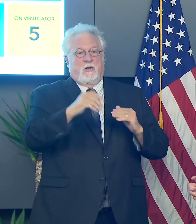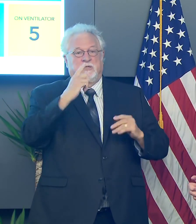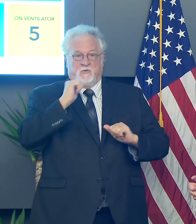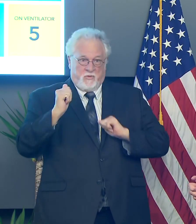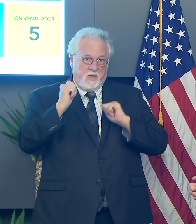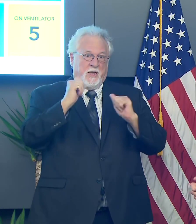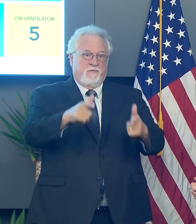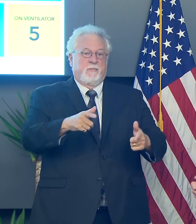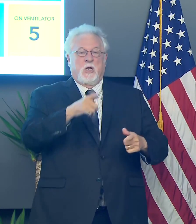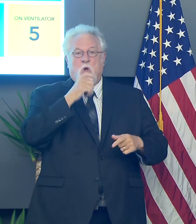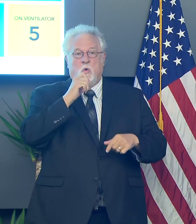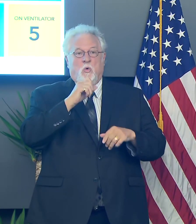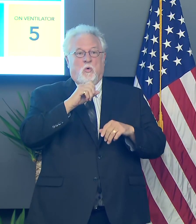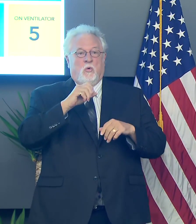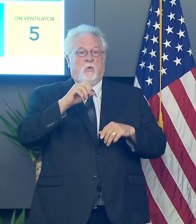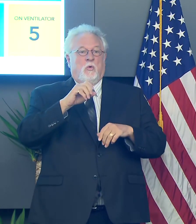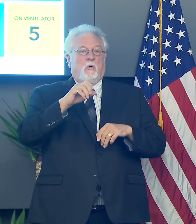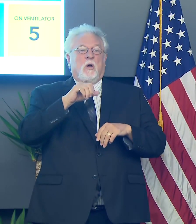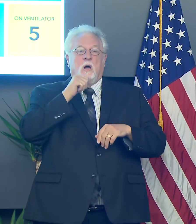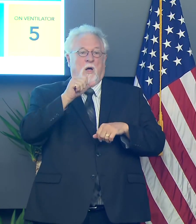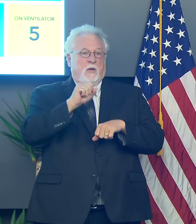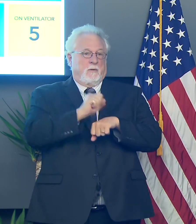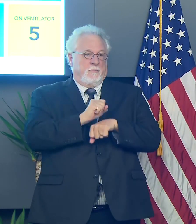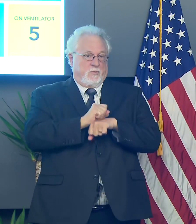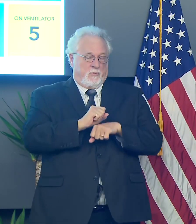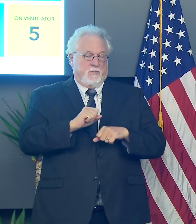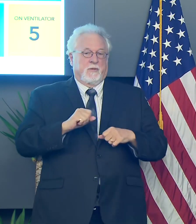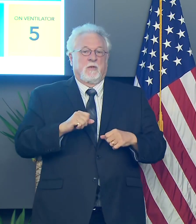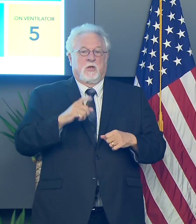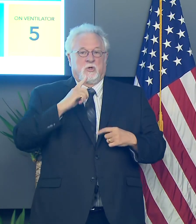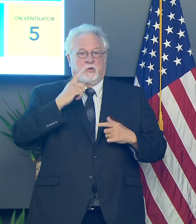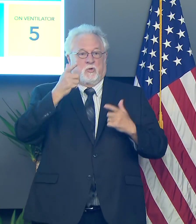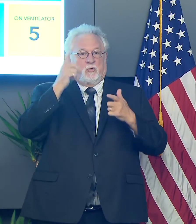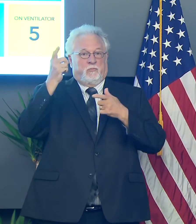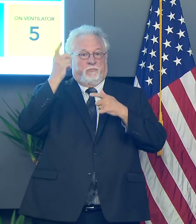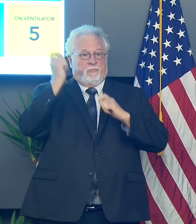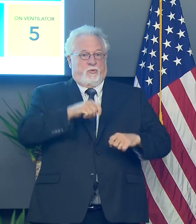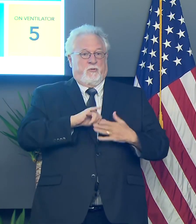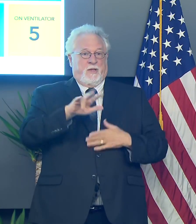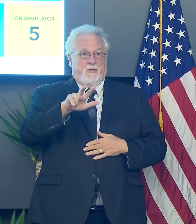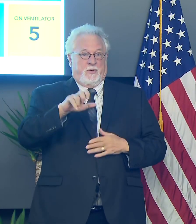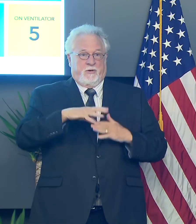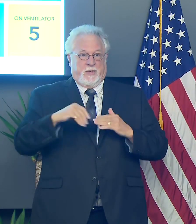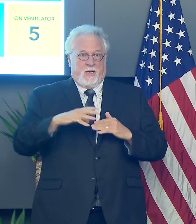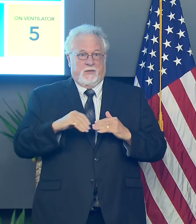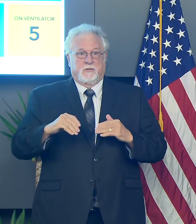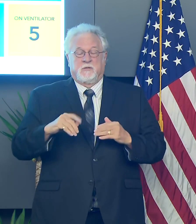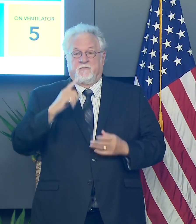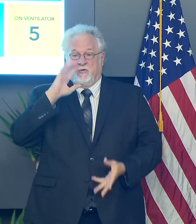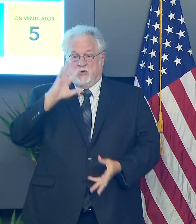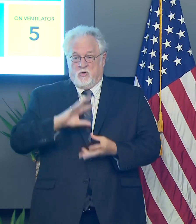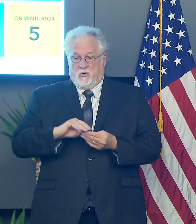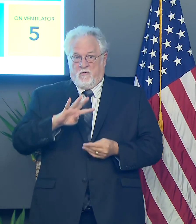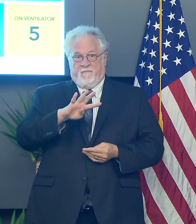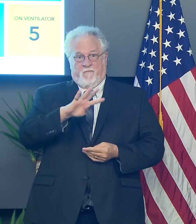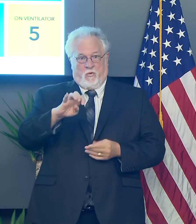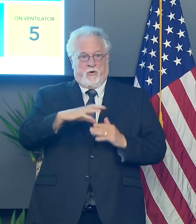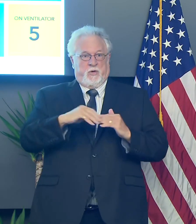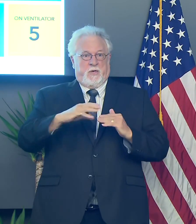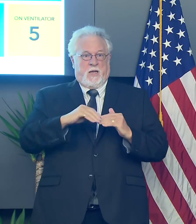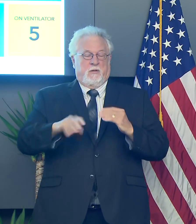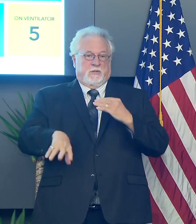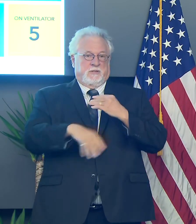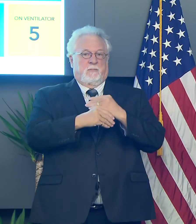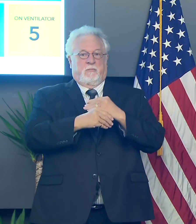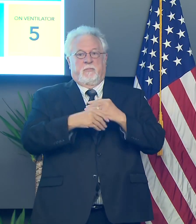everyone on unemployment in order to draw down, that, uh, $300 for a total of a $400, uh,